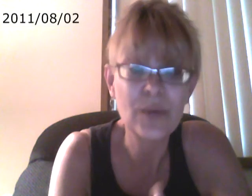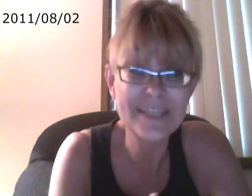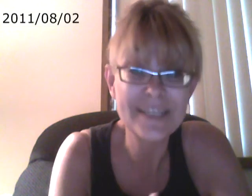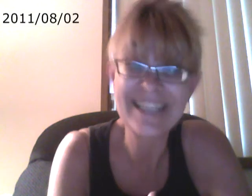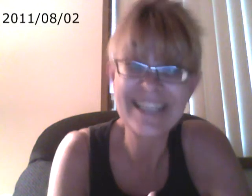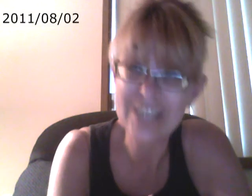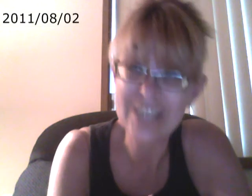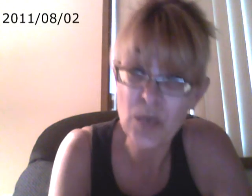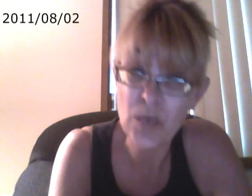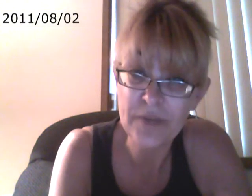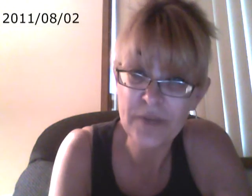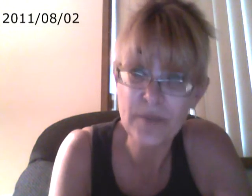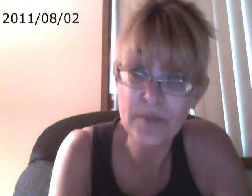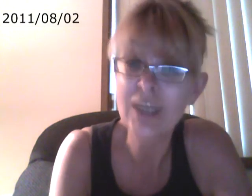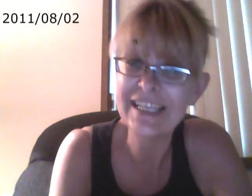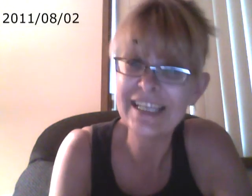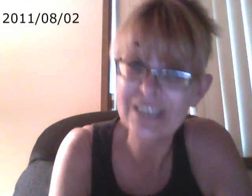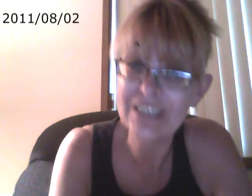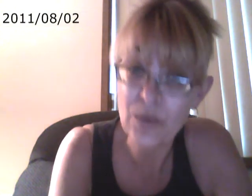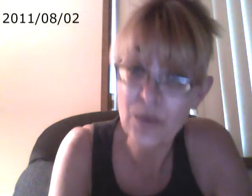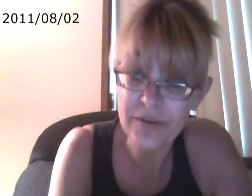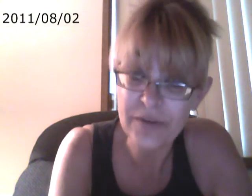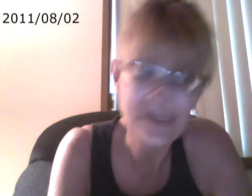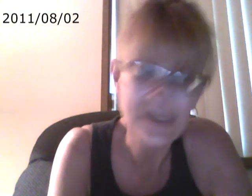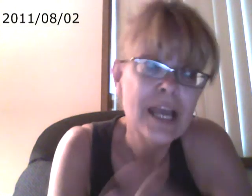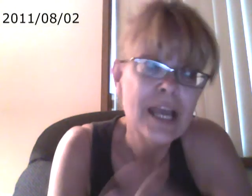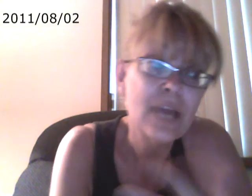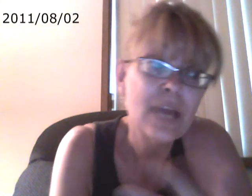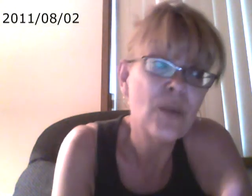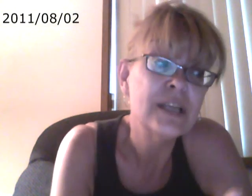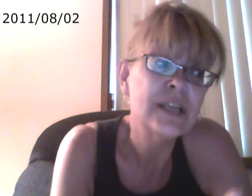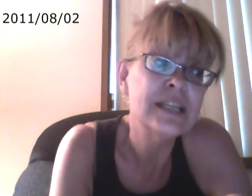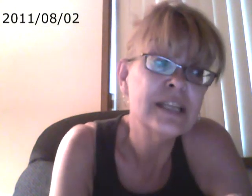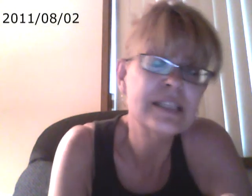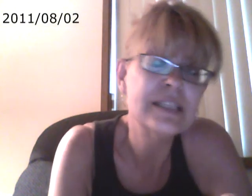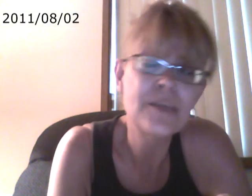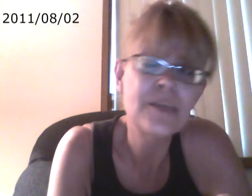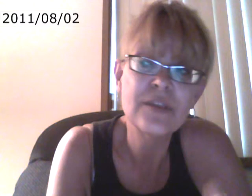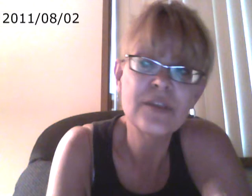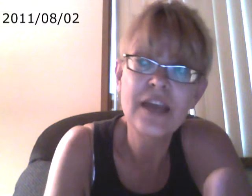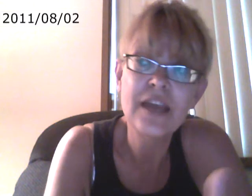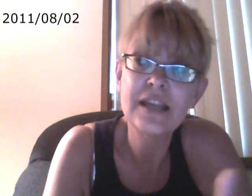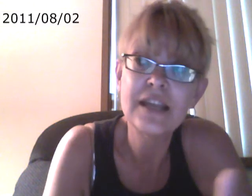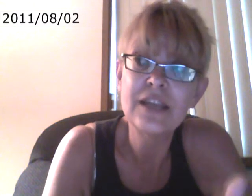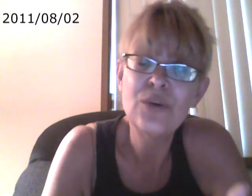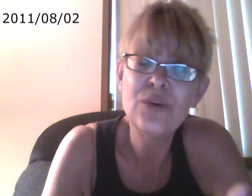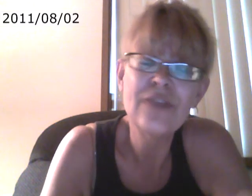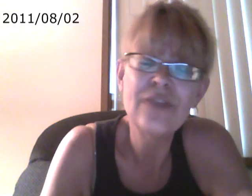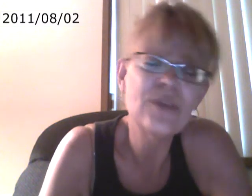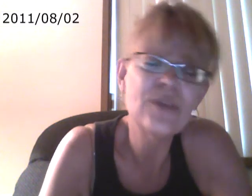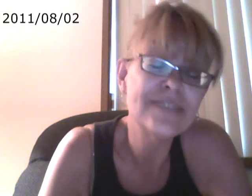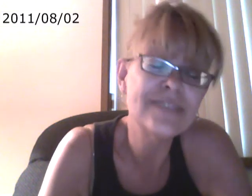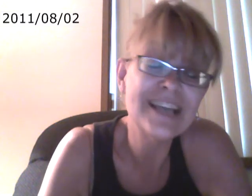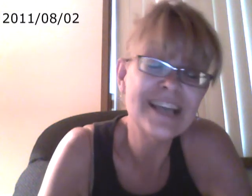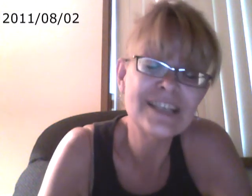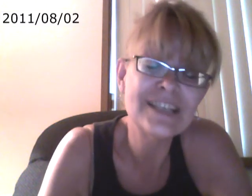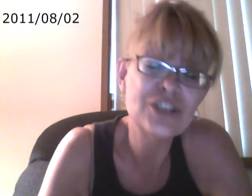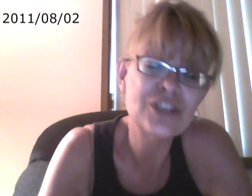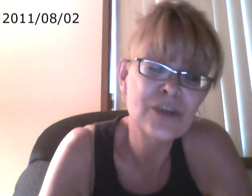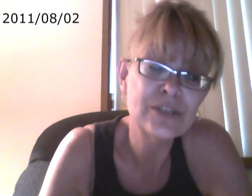design is not one of them. Marketing is not one of them. It is something that, you know, every one of us has a job to